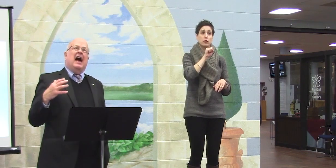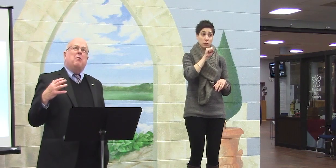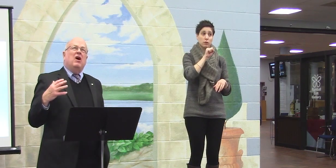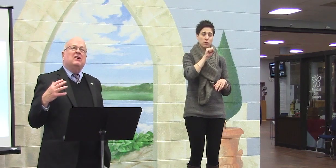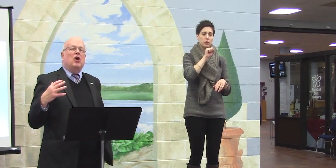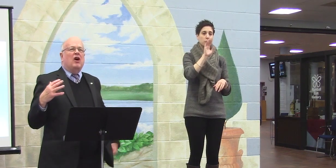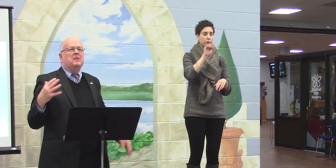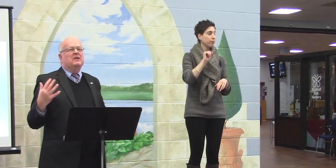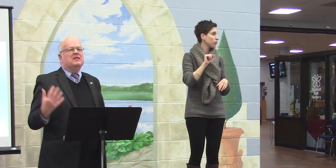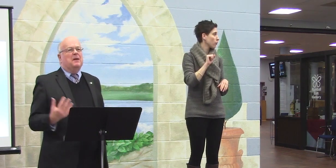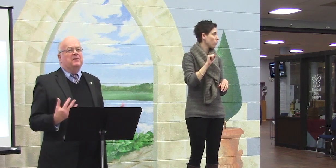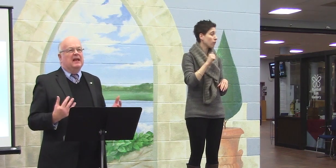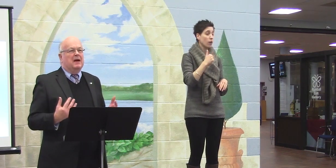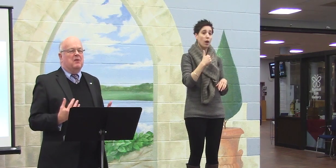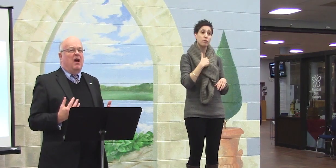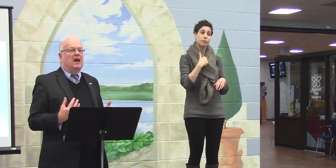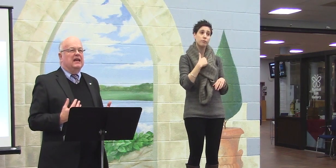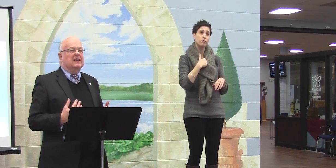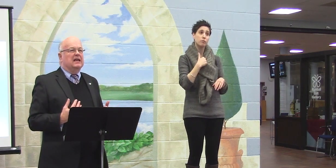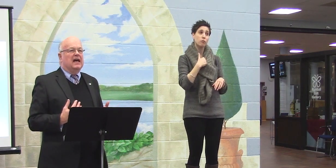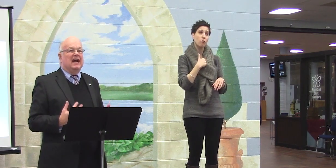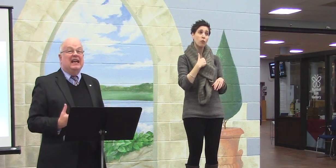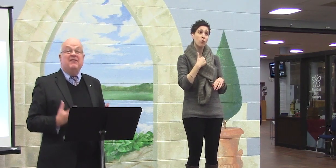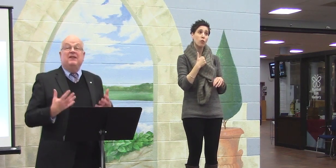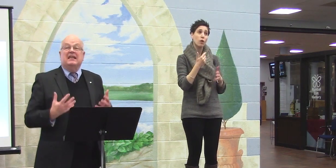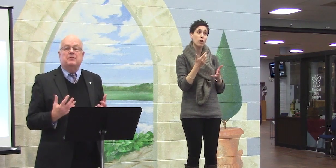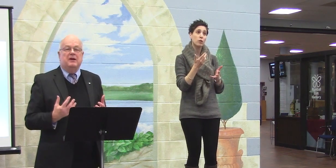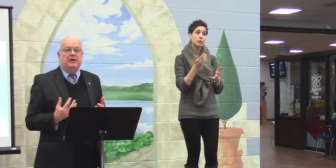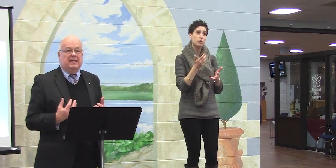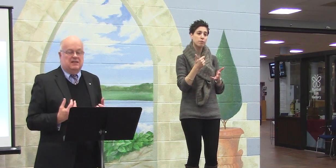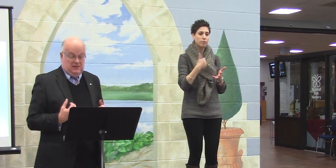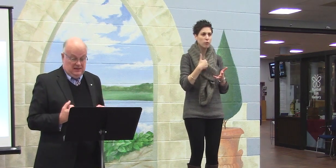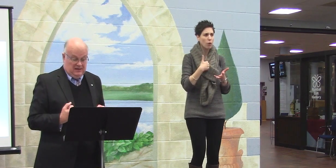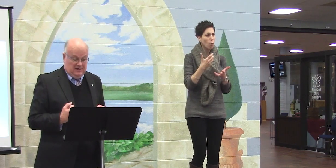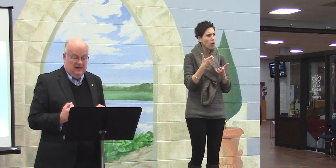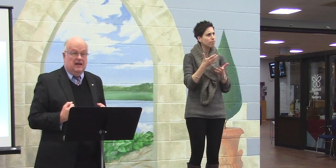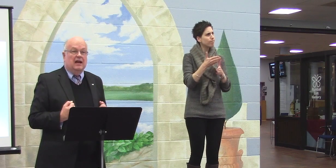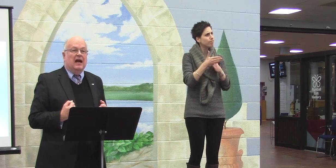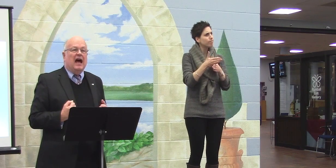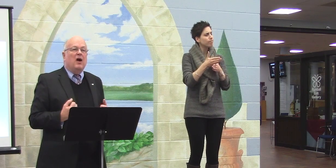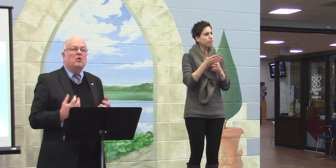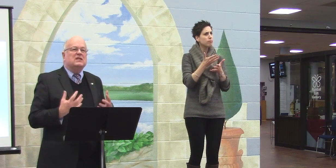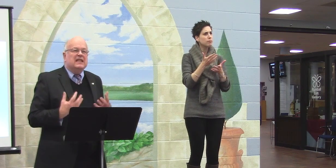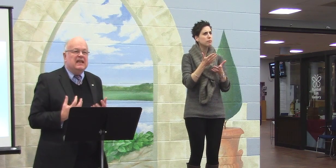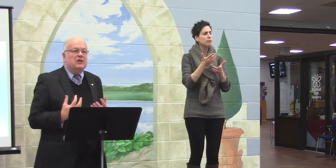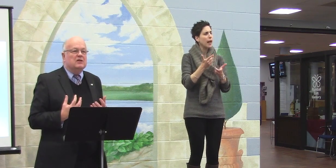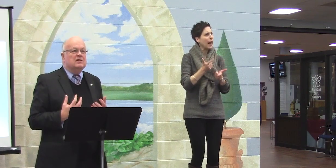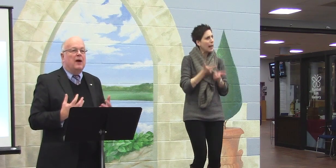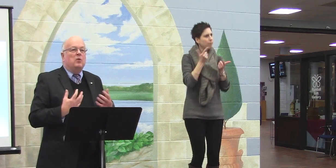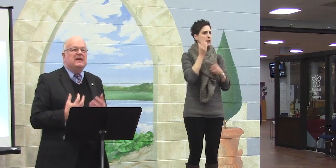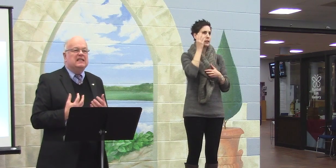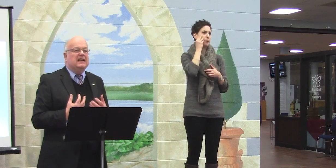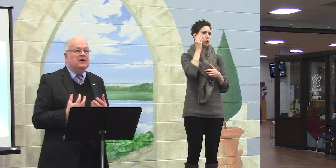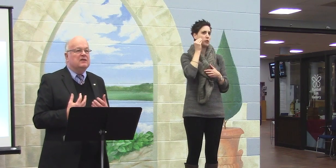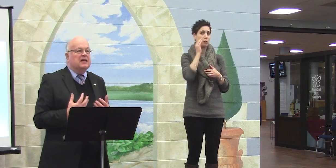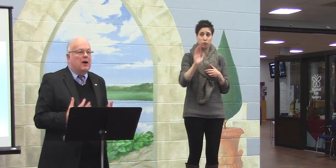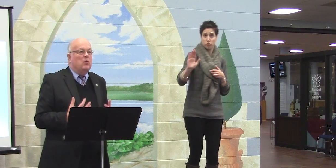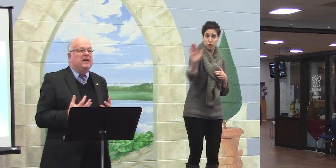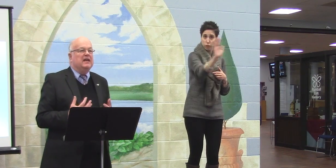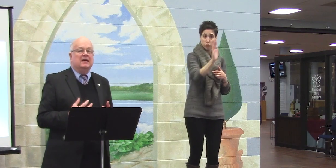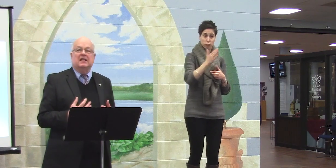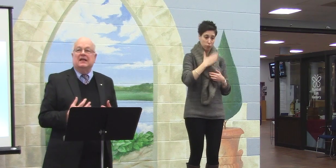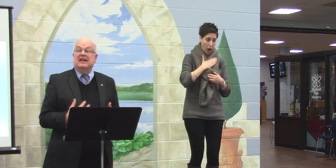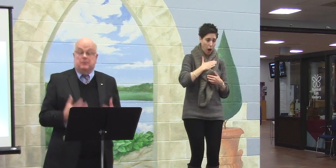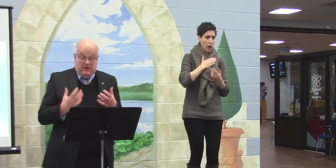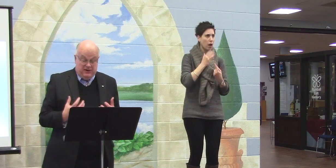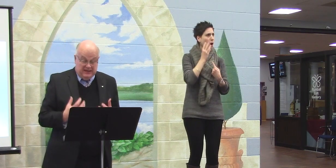I want to talk about something I'm calling a lived experience. How seniors, how we seniors, how